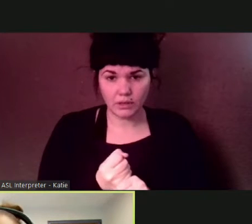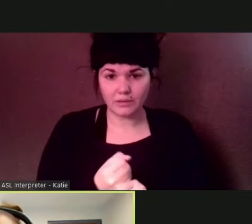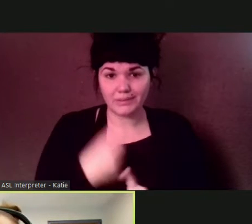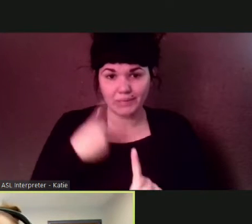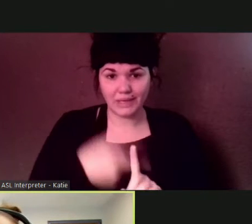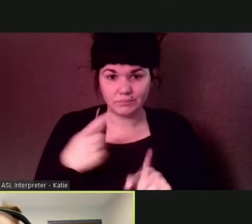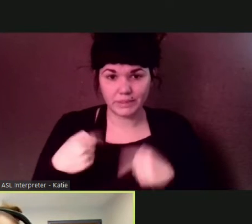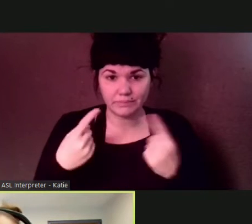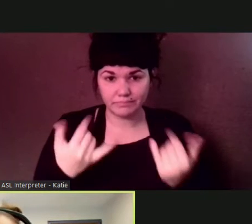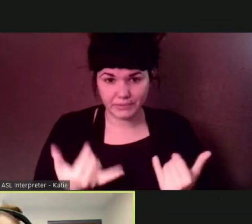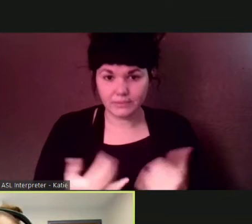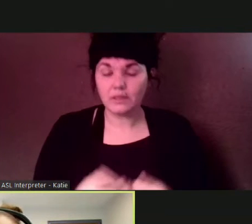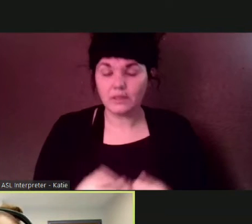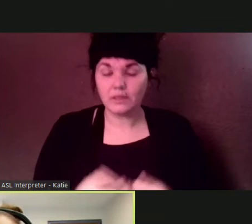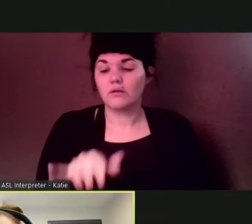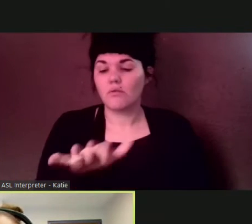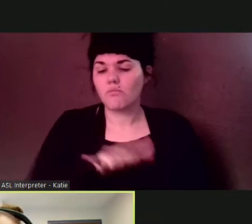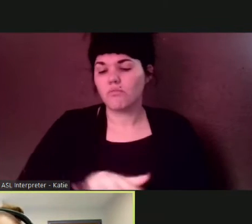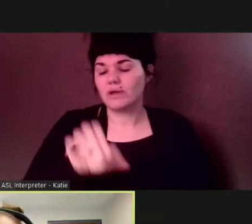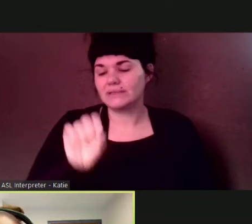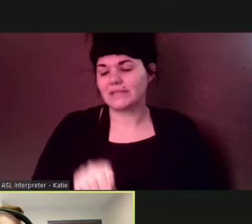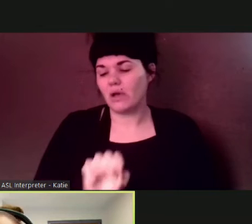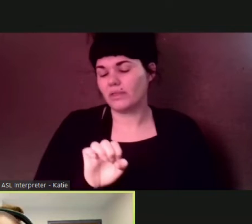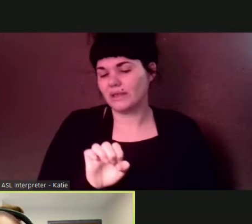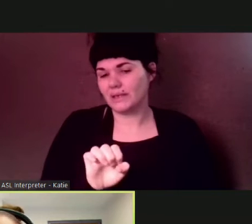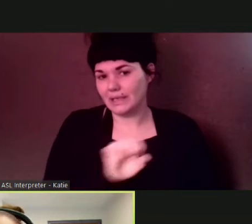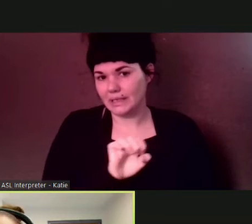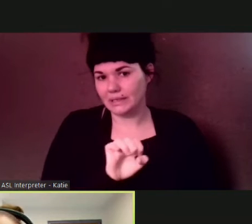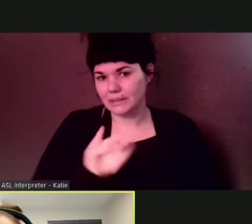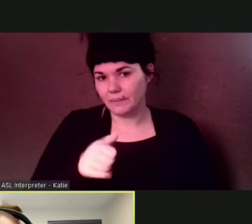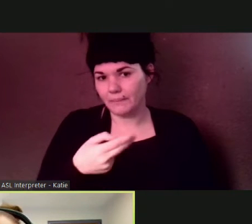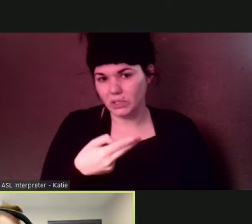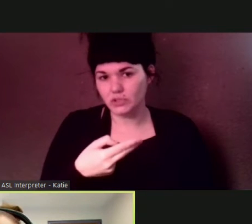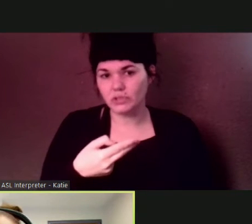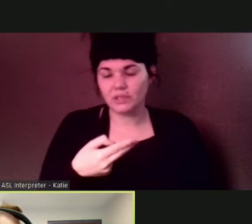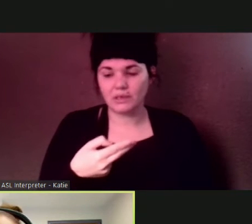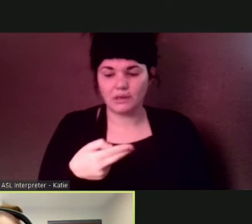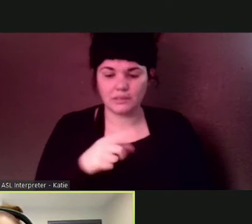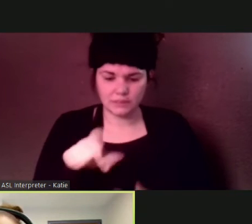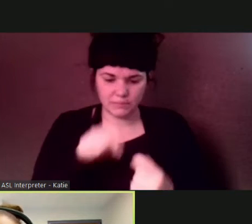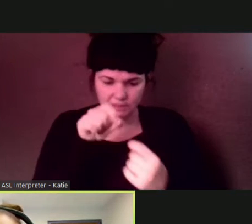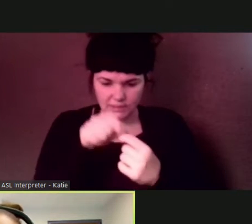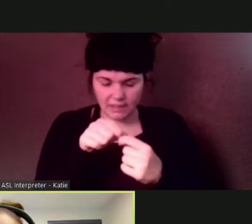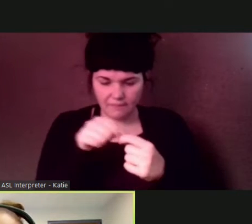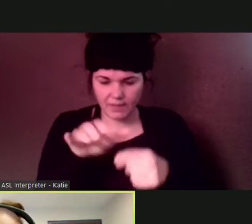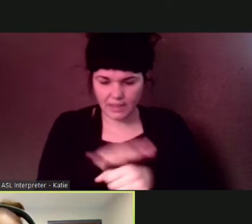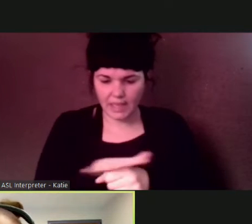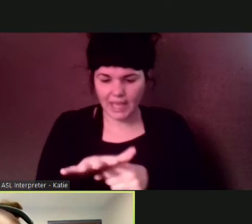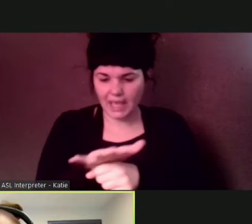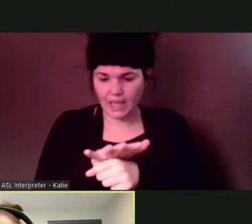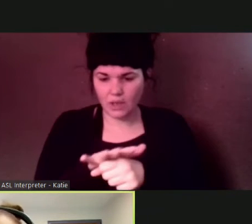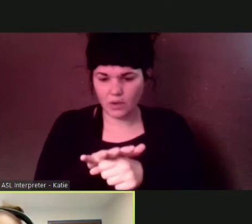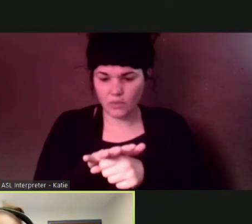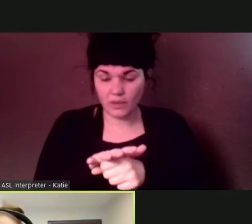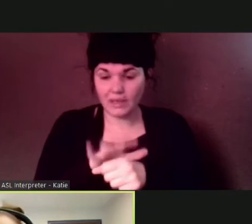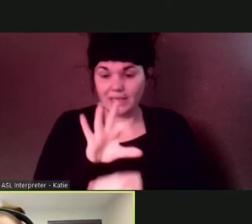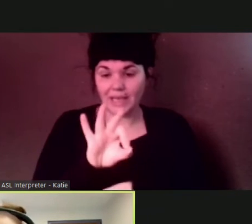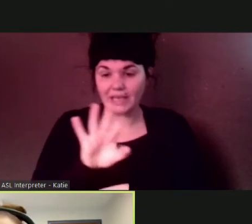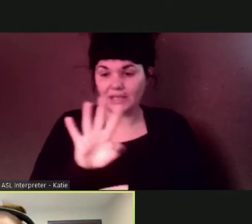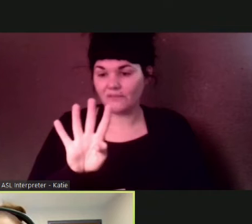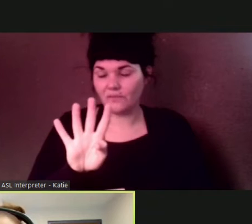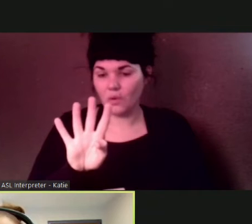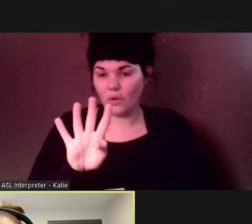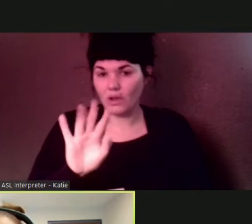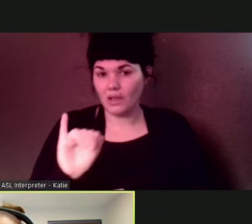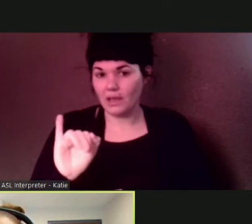michigan uh particularly areas uh south of 94 and south of i-96 not